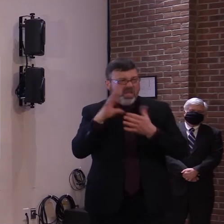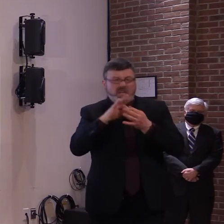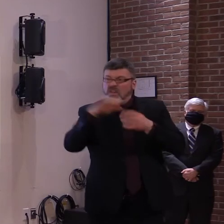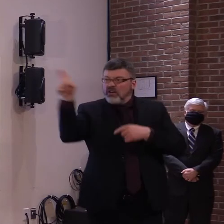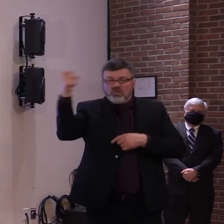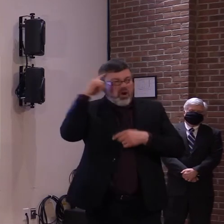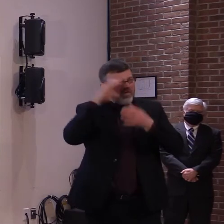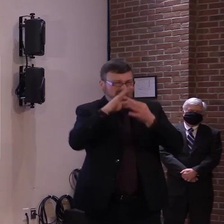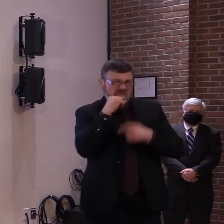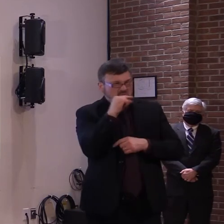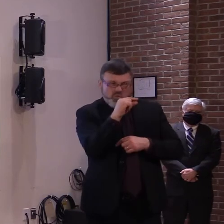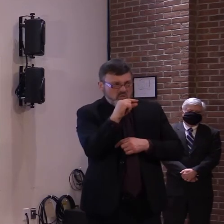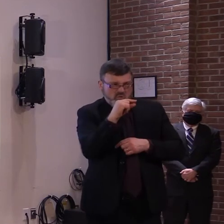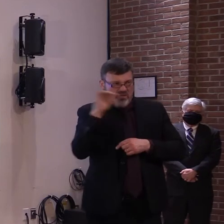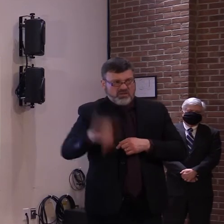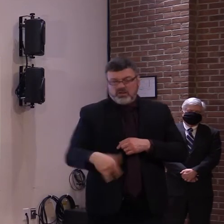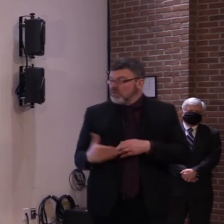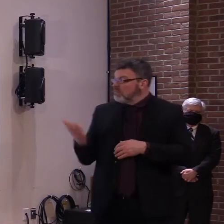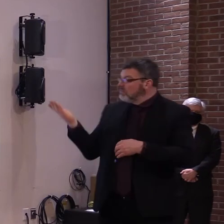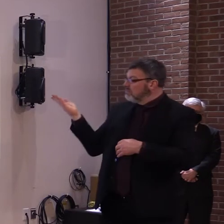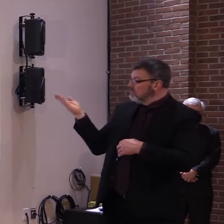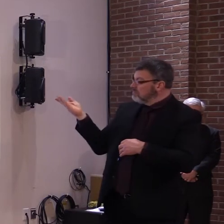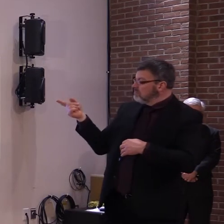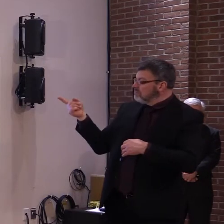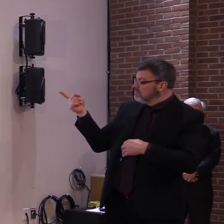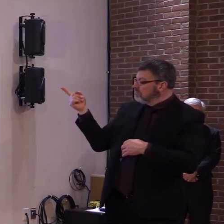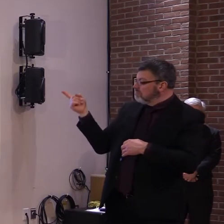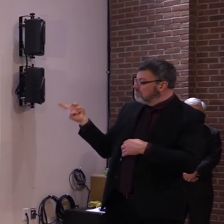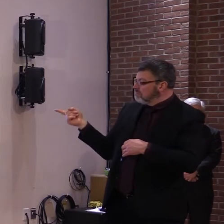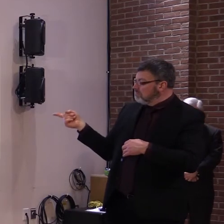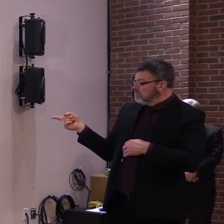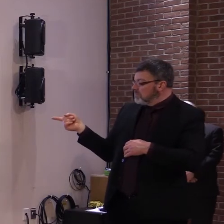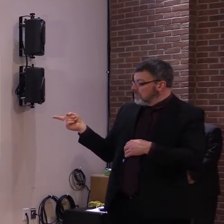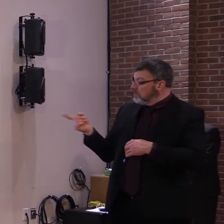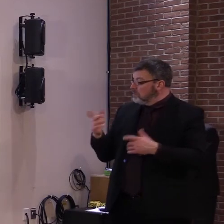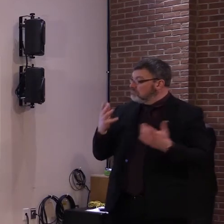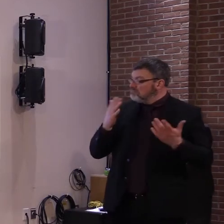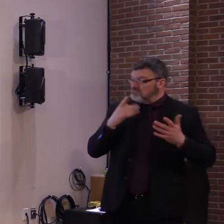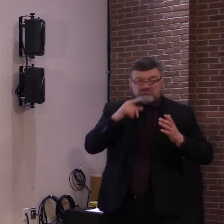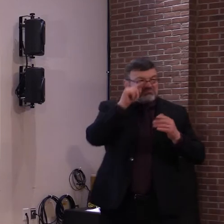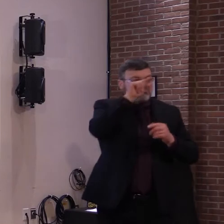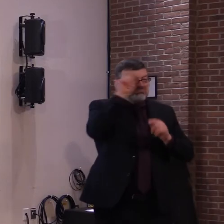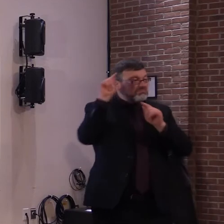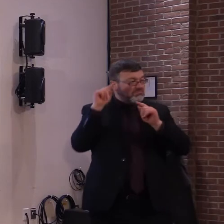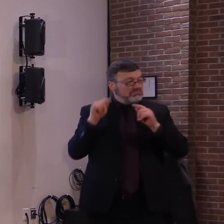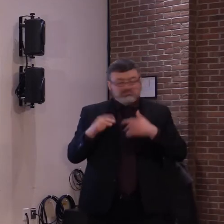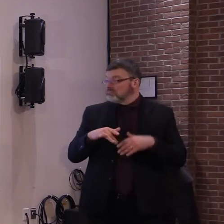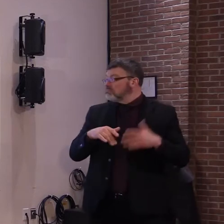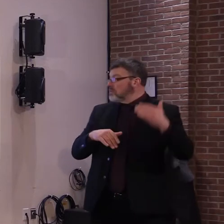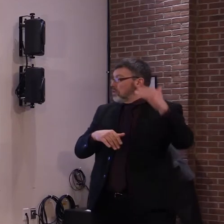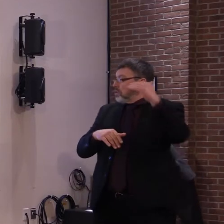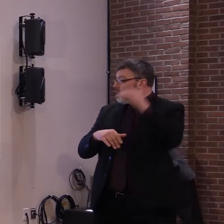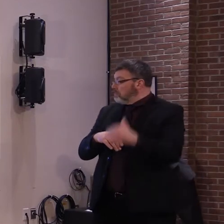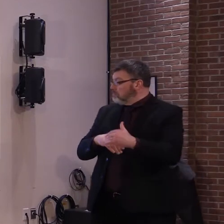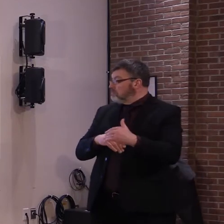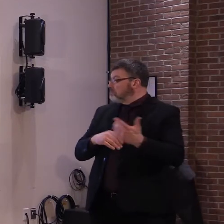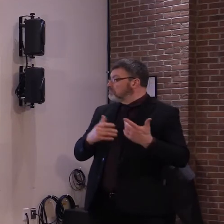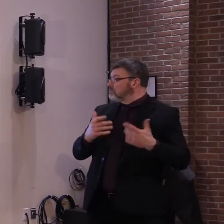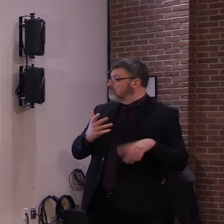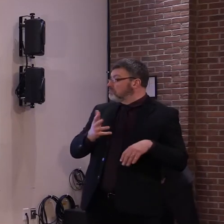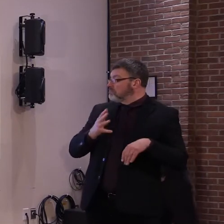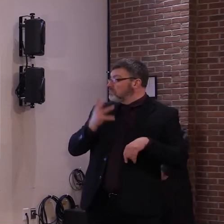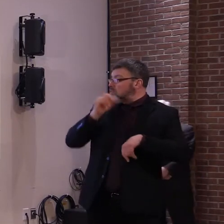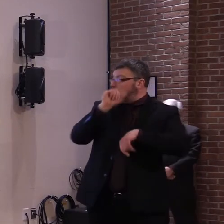schools and child cares. So please note that there's almost no impact of schools and child cares